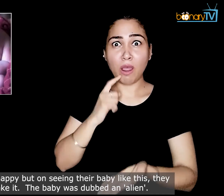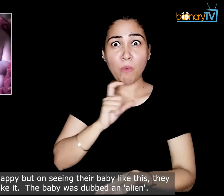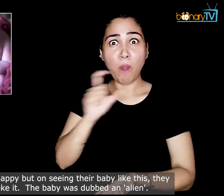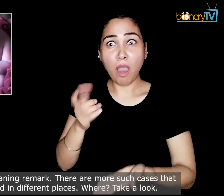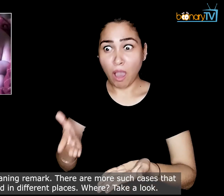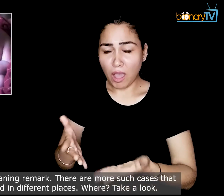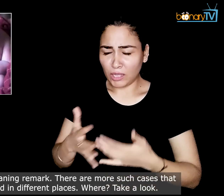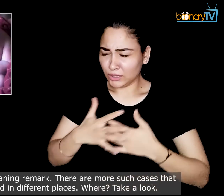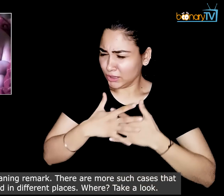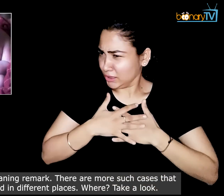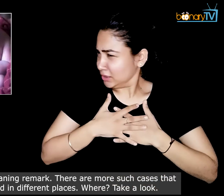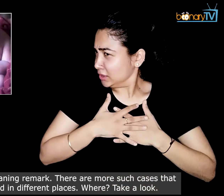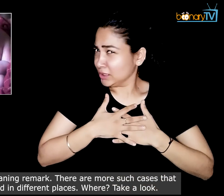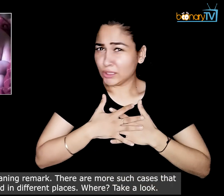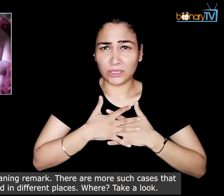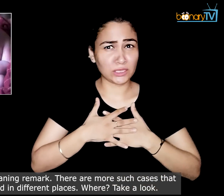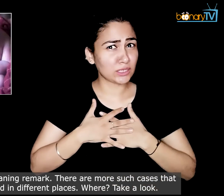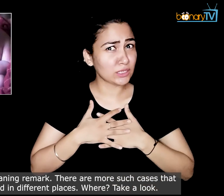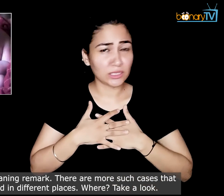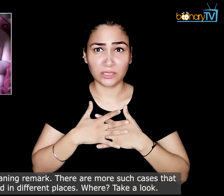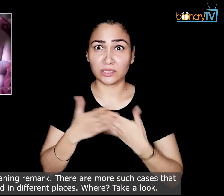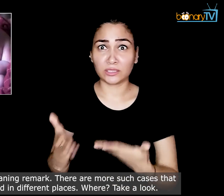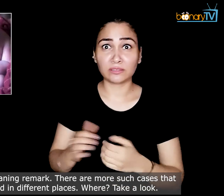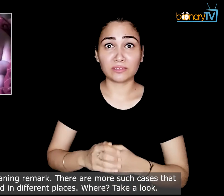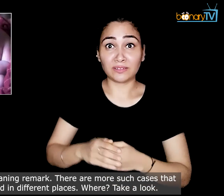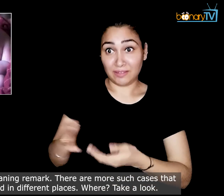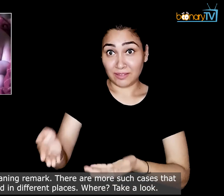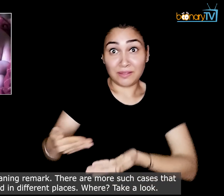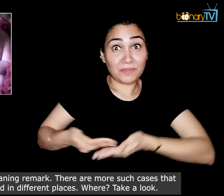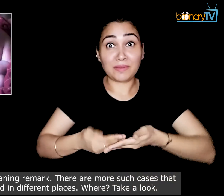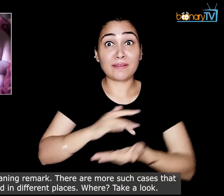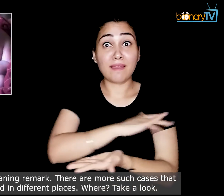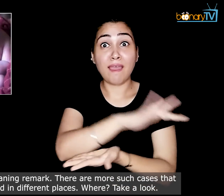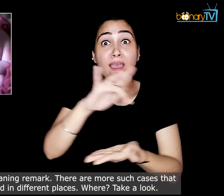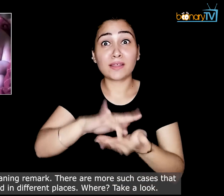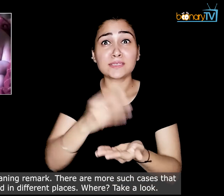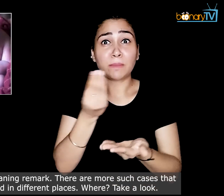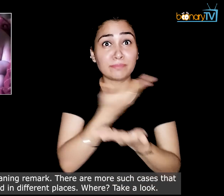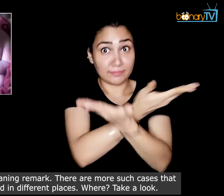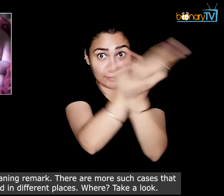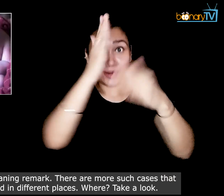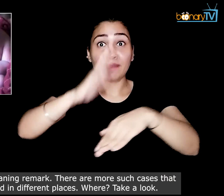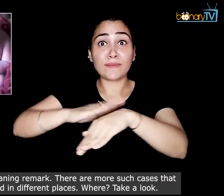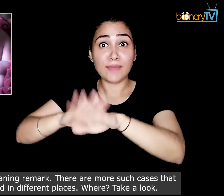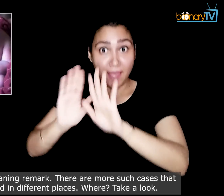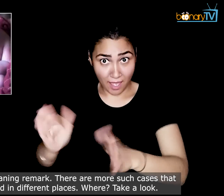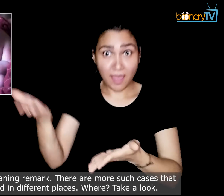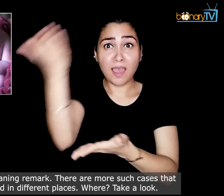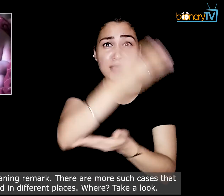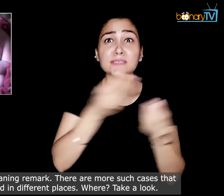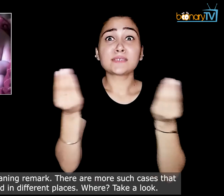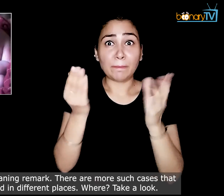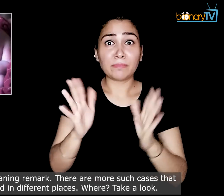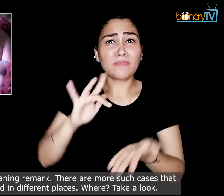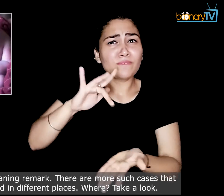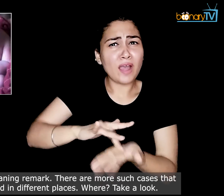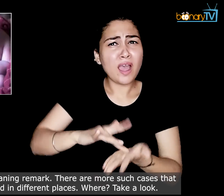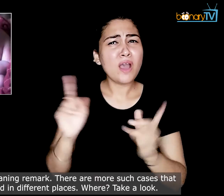That was a demeaning remark. There are more such cases that have occurred in different places. Where?